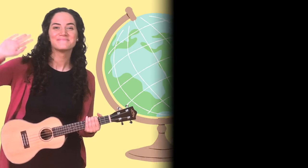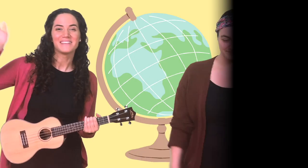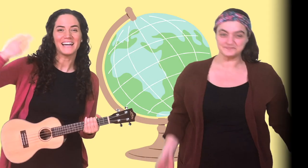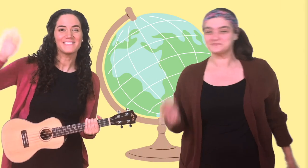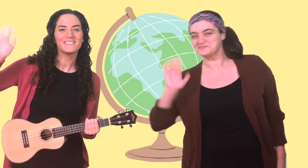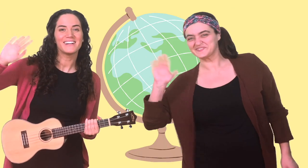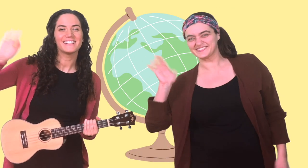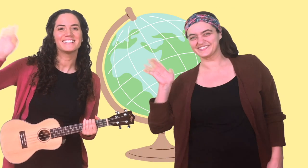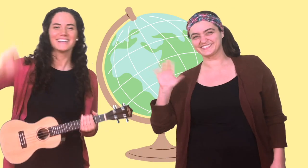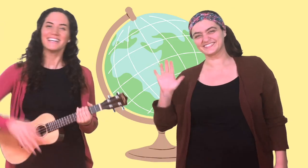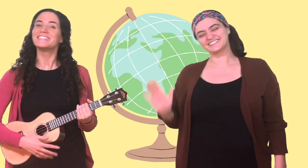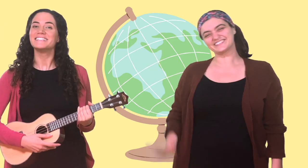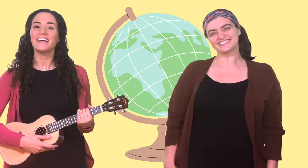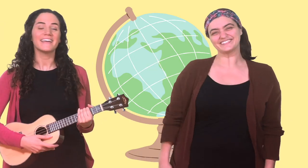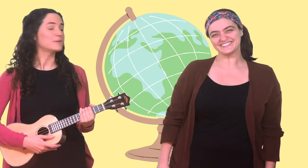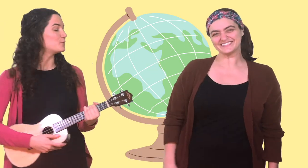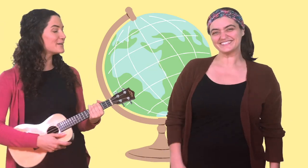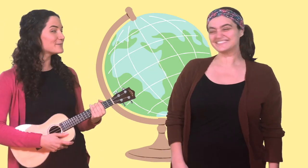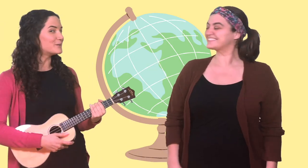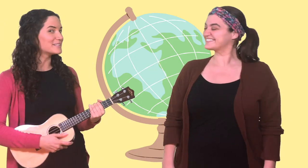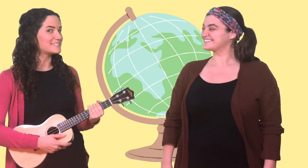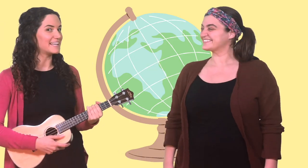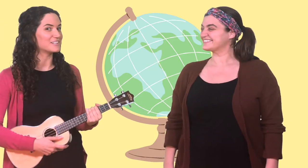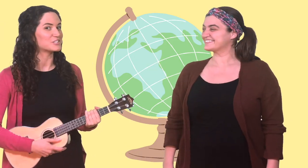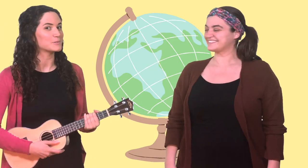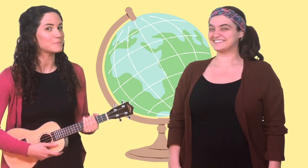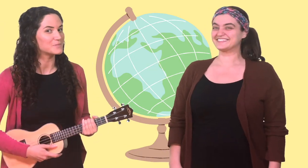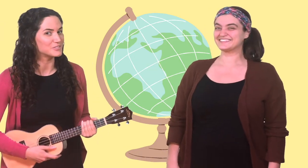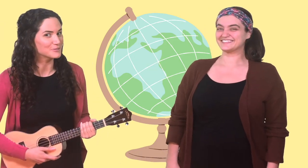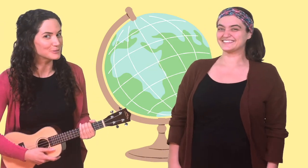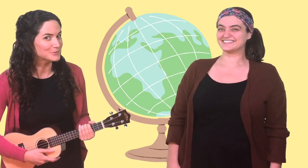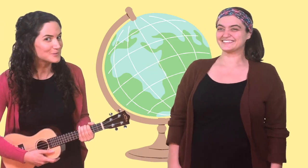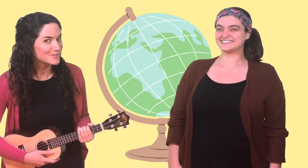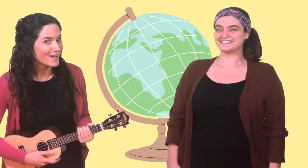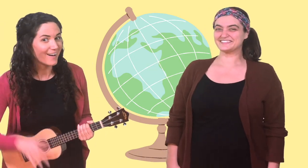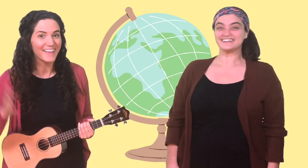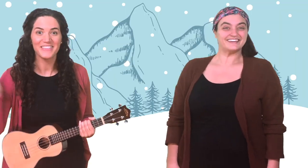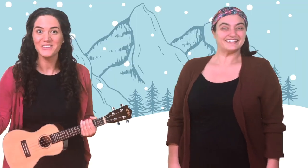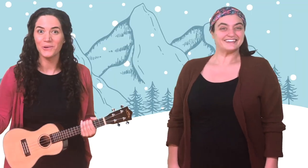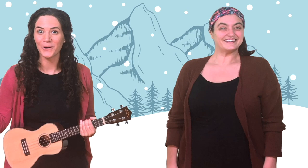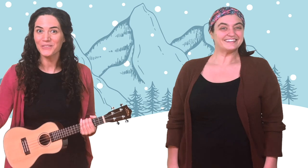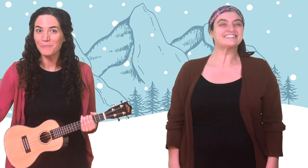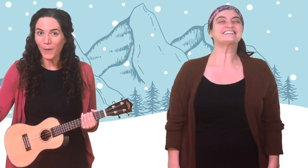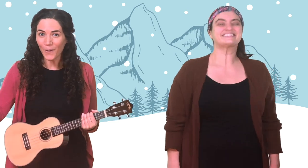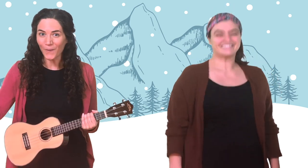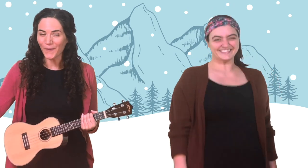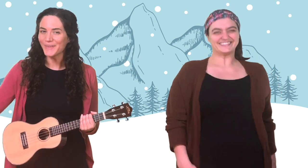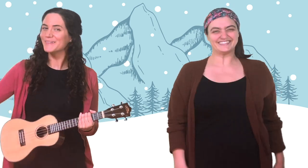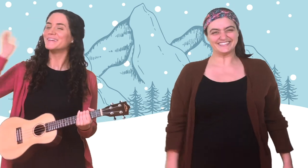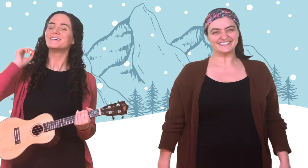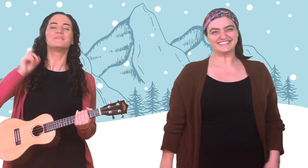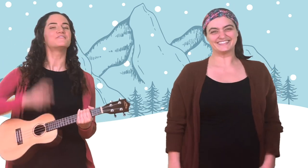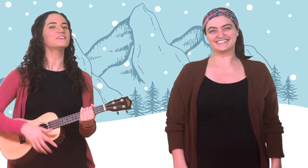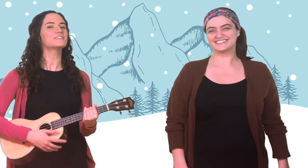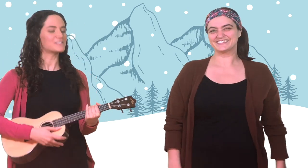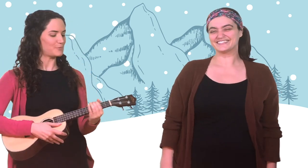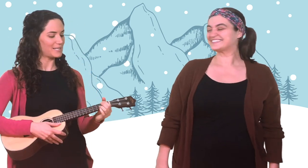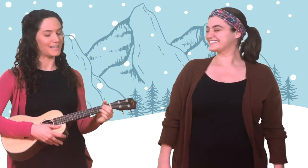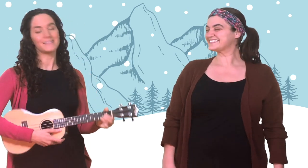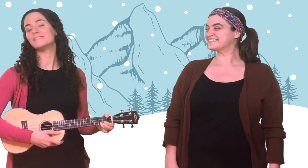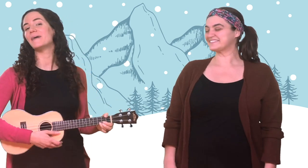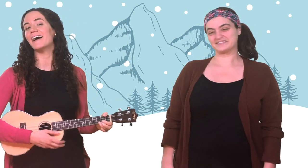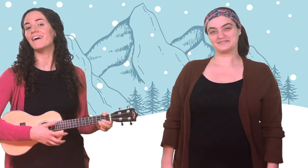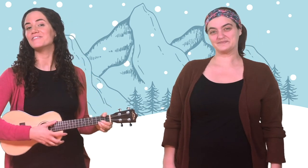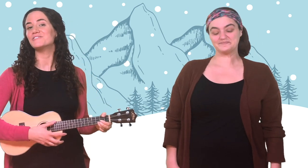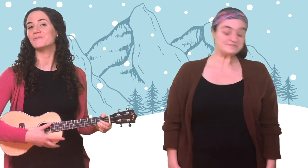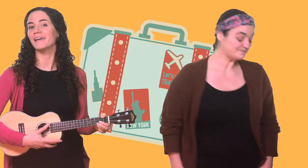Hi everyone! Today we are going to take a trip to the North Pole. But first we